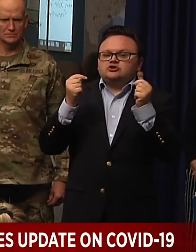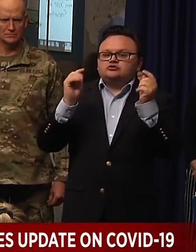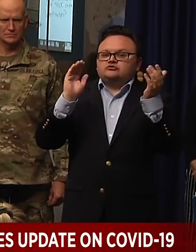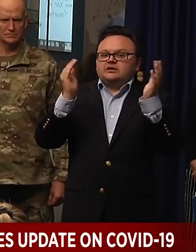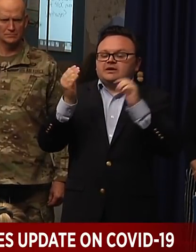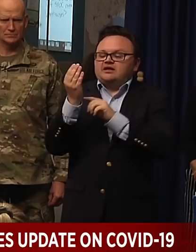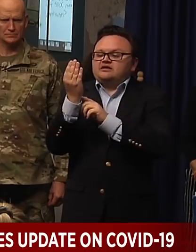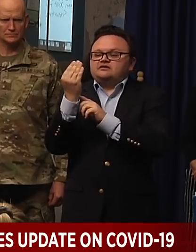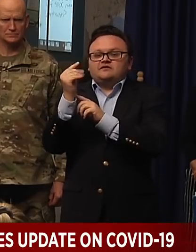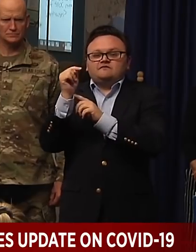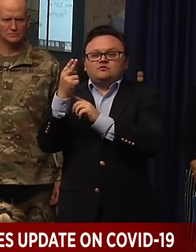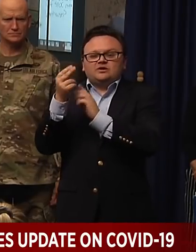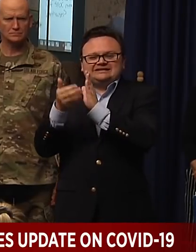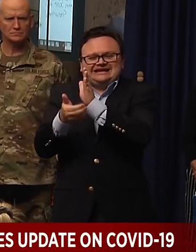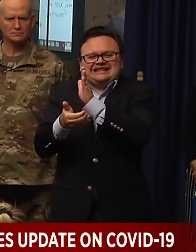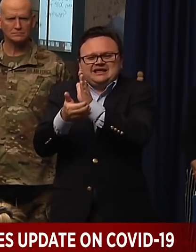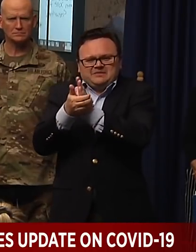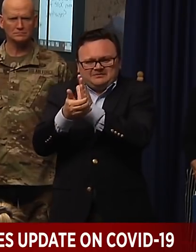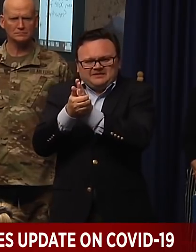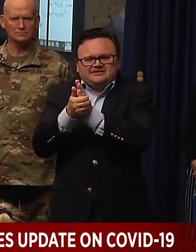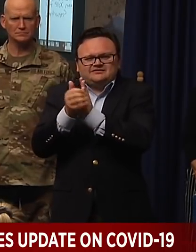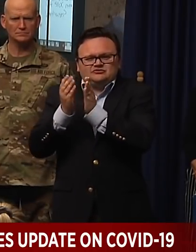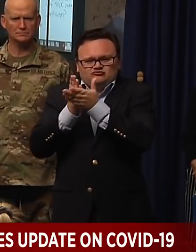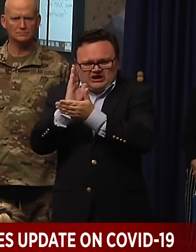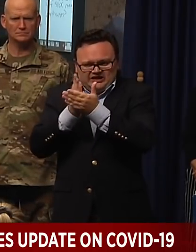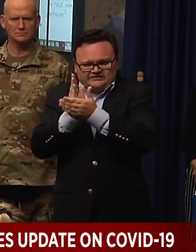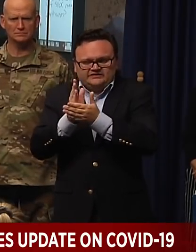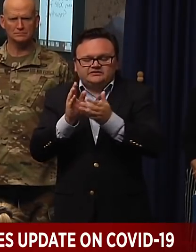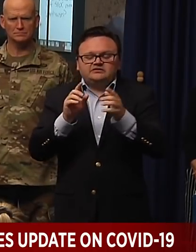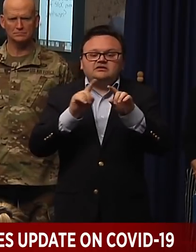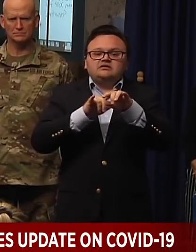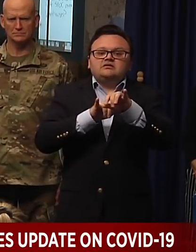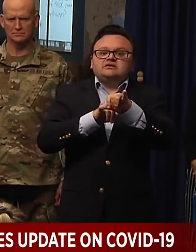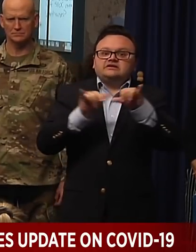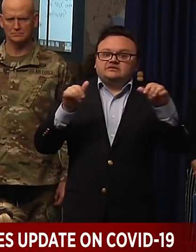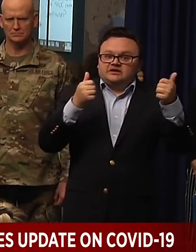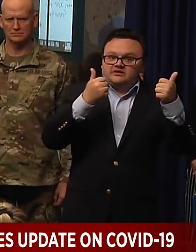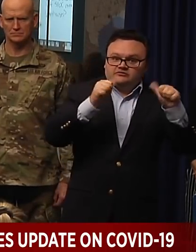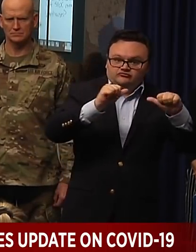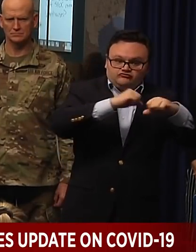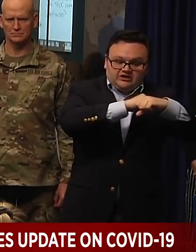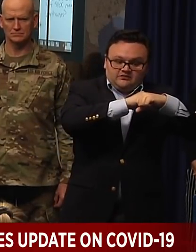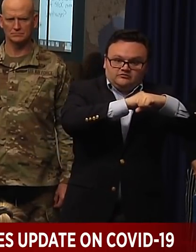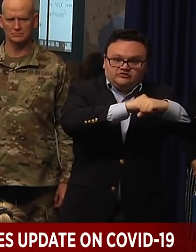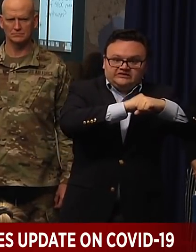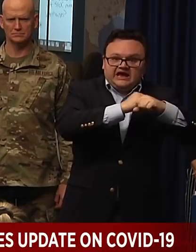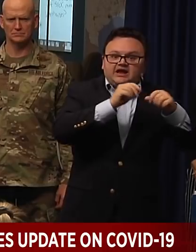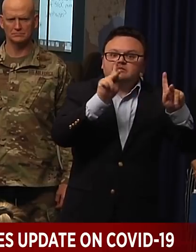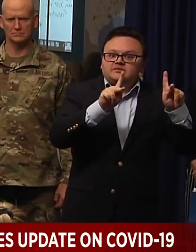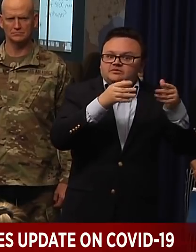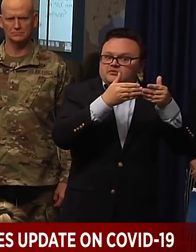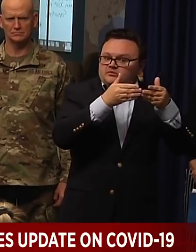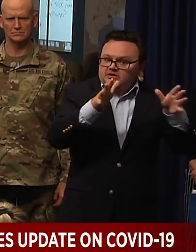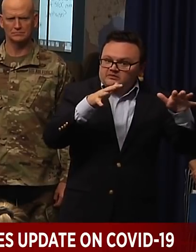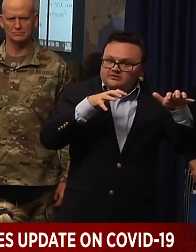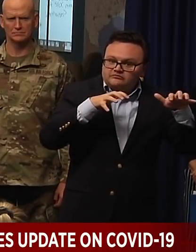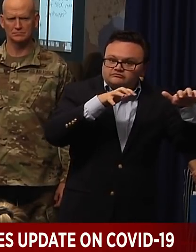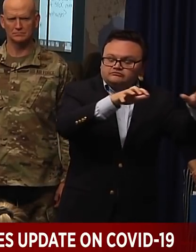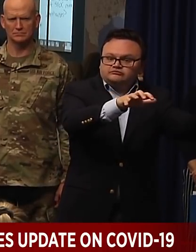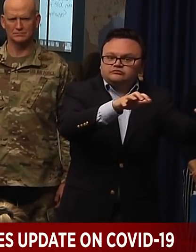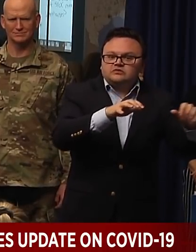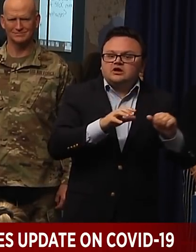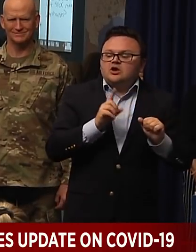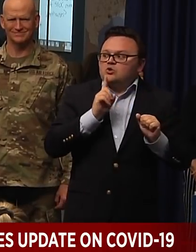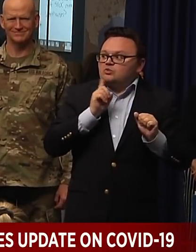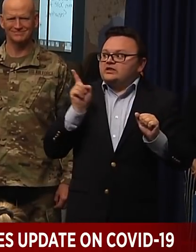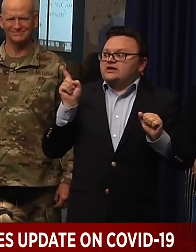with, obviously, the need to protect the public. How much of that actually goes into your strategy as you're trying to – you've been actually much more light-handed